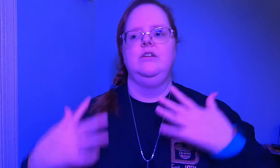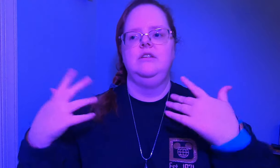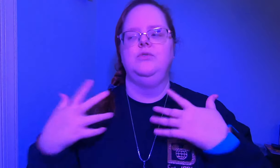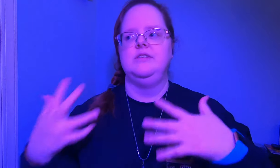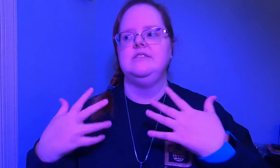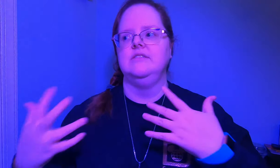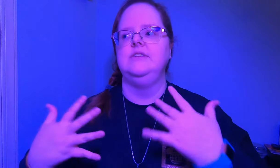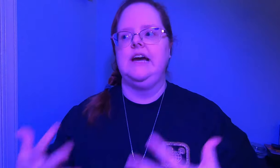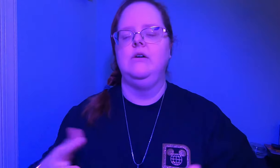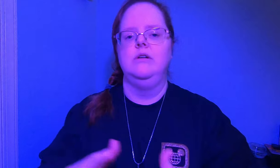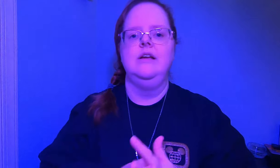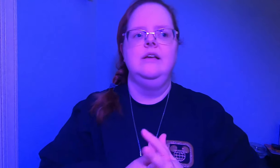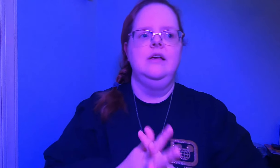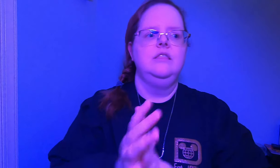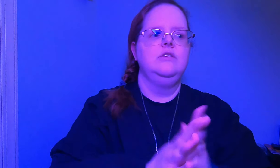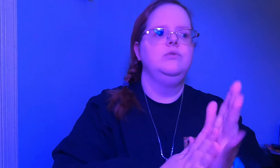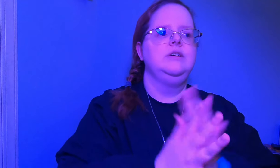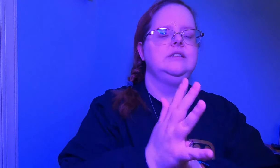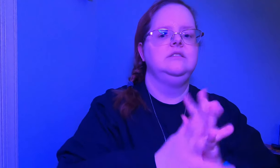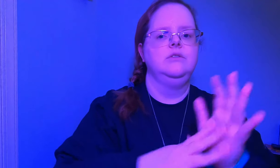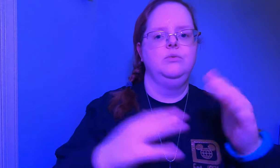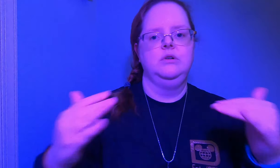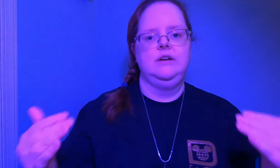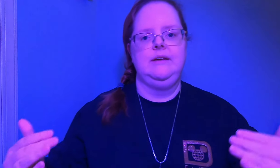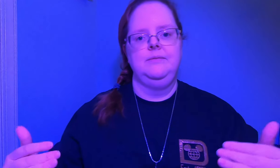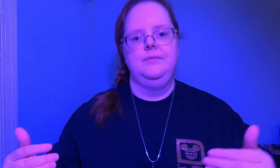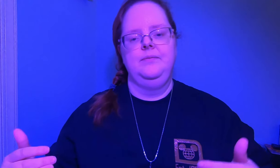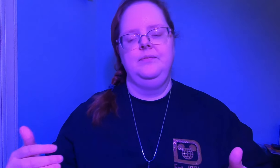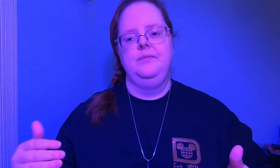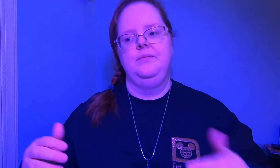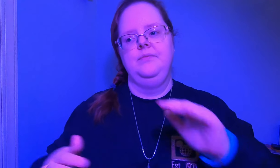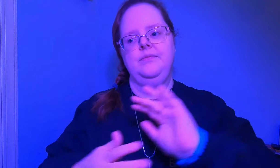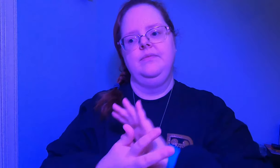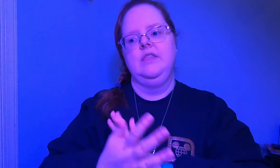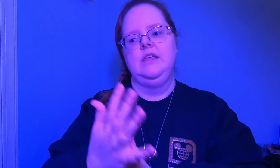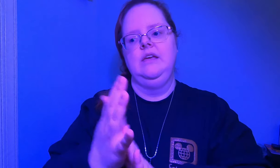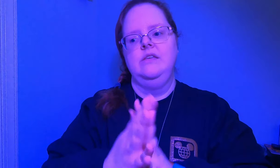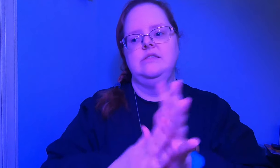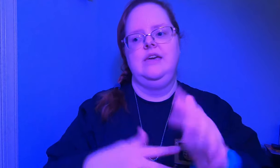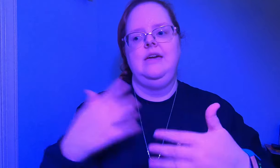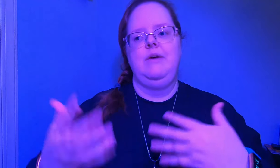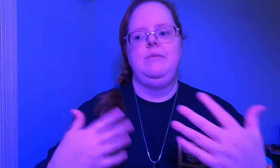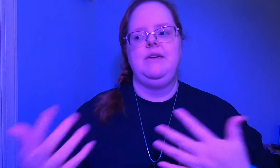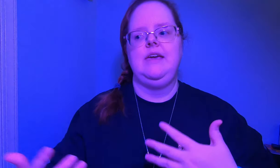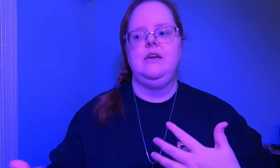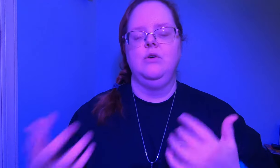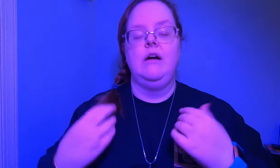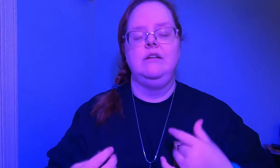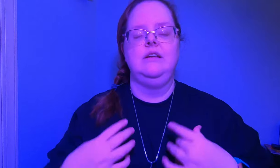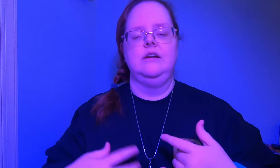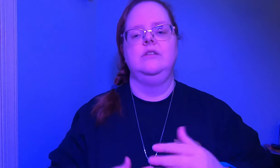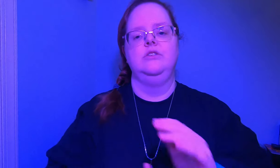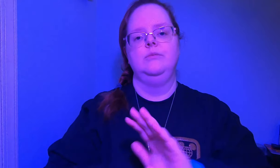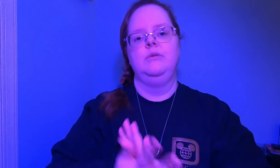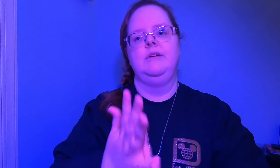these voices of doubt these voices of worry that they may be grounded here in this moment